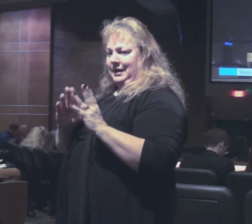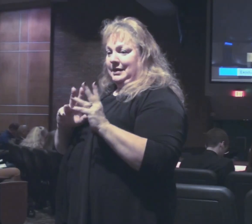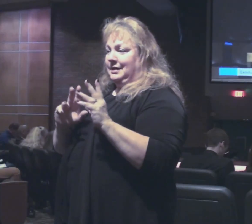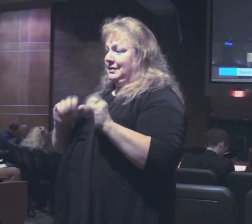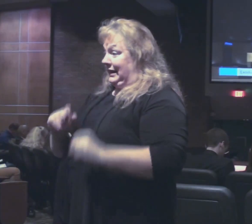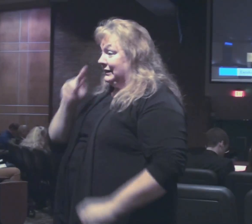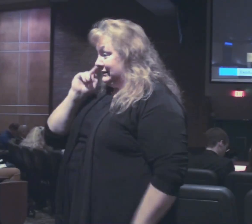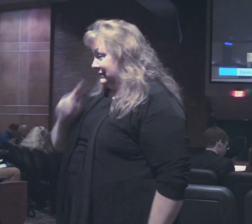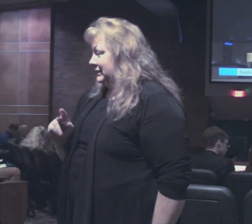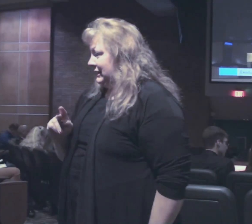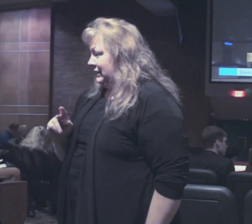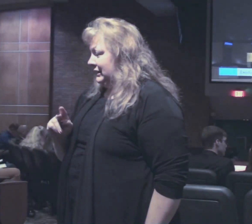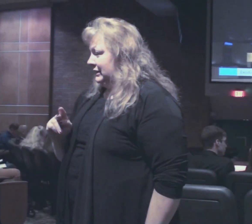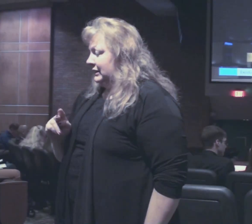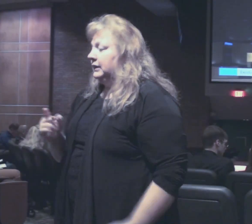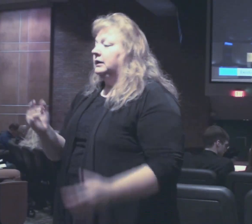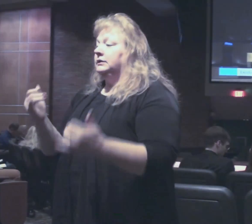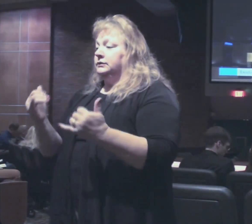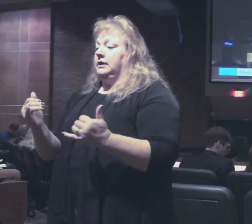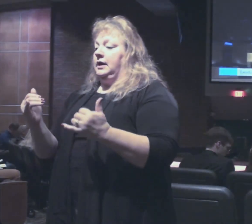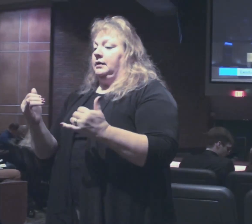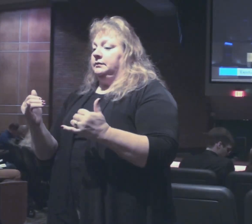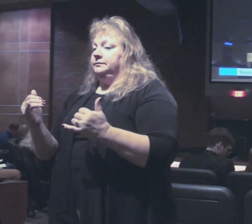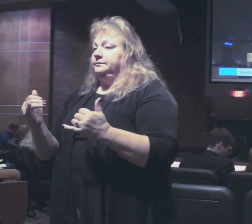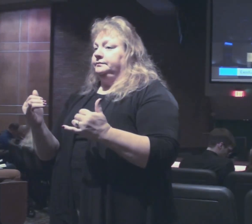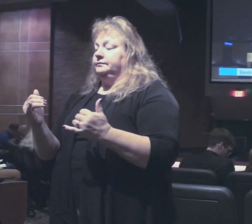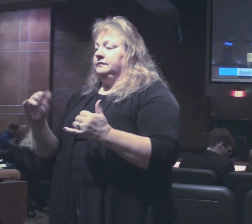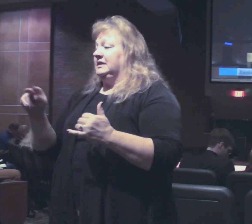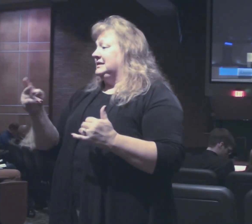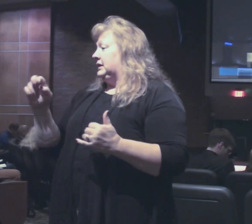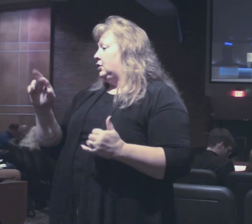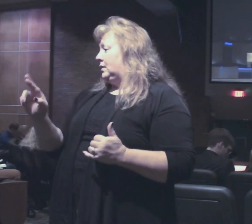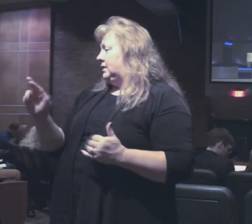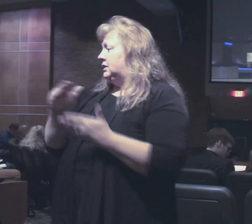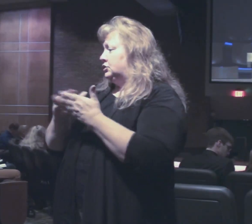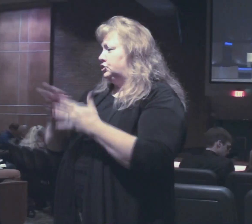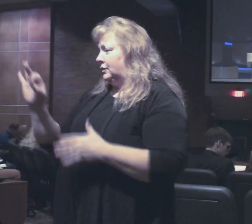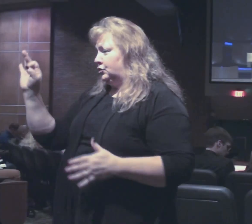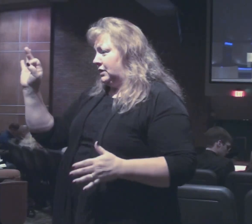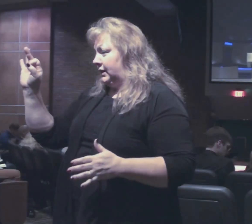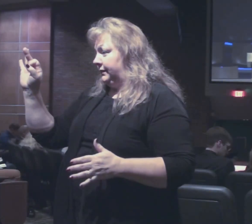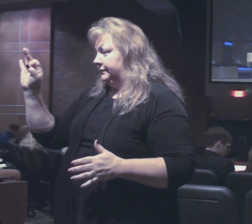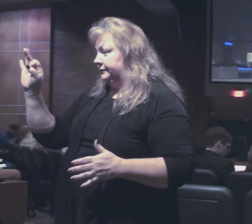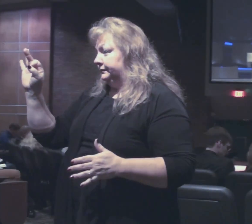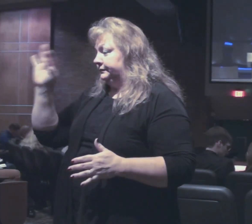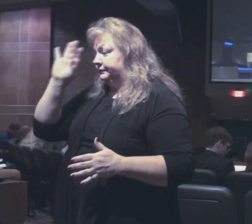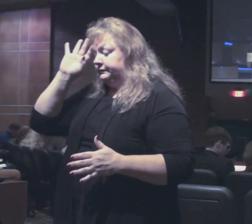So when you come back to 2 Corinthians chapter 9